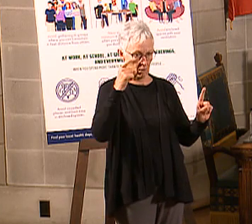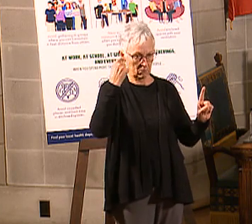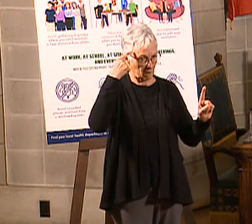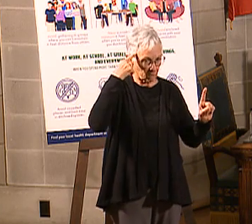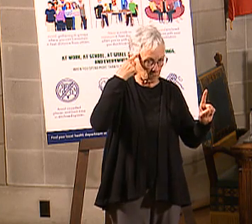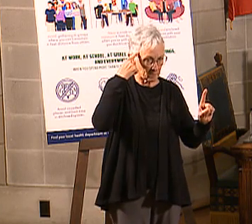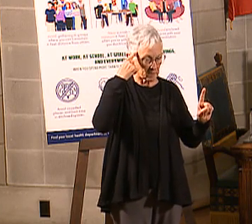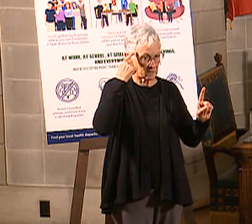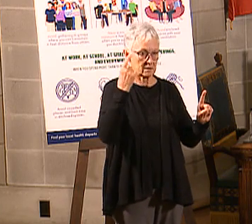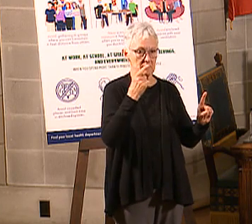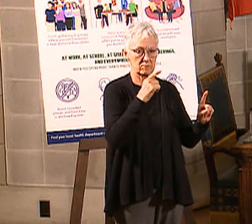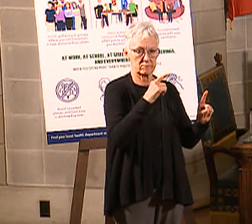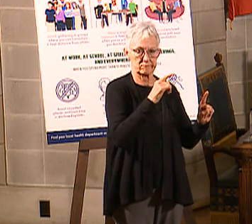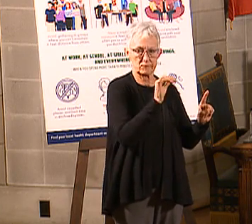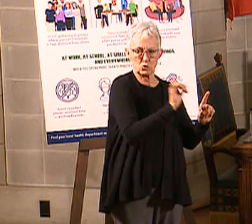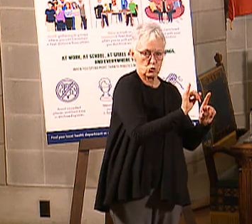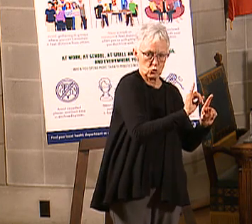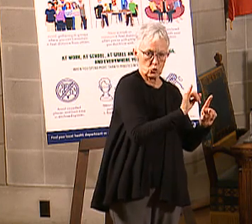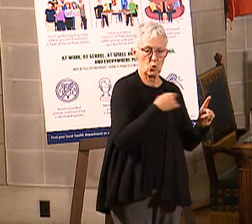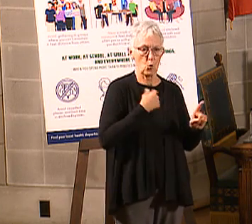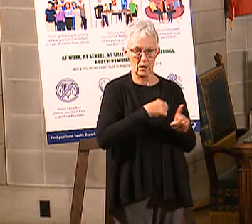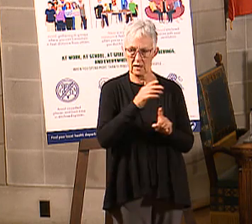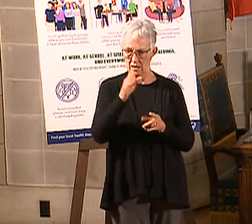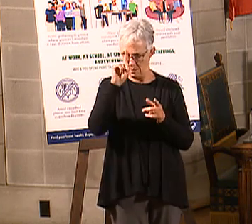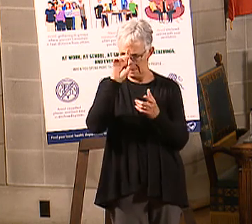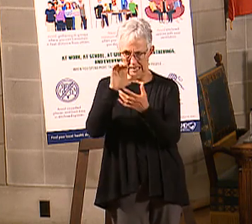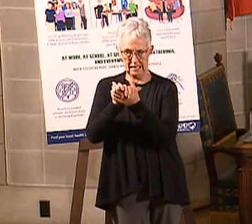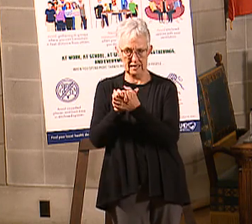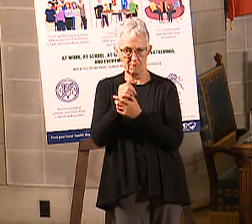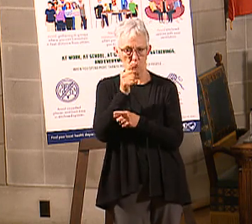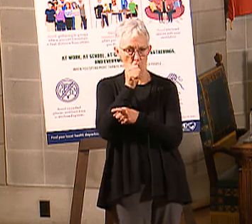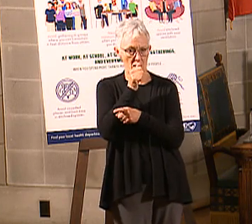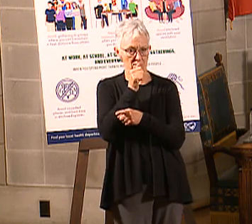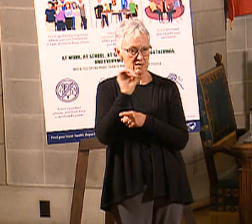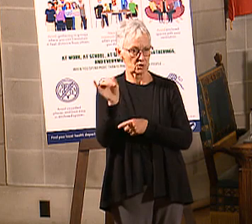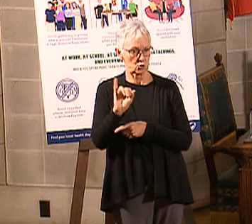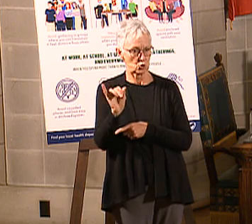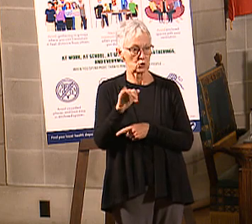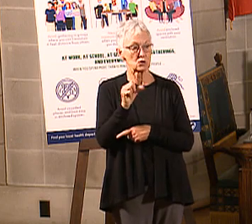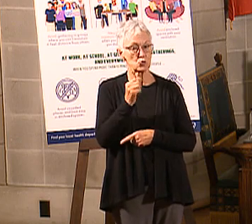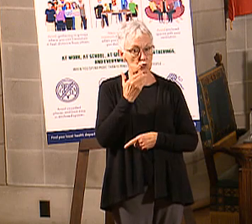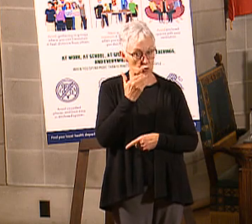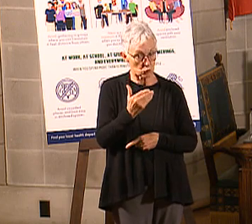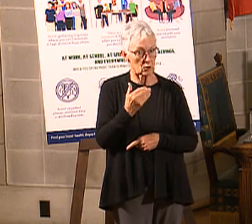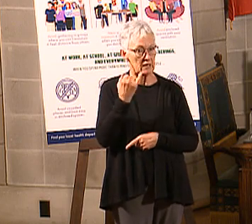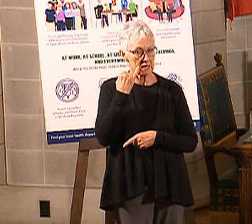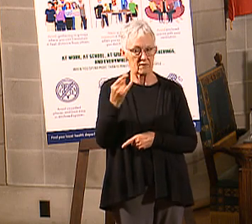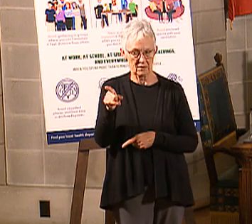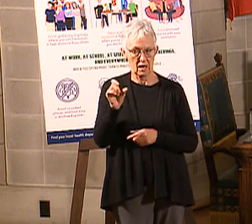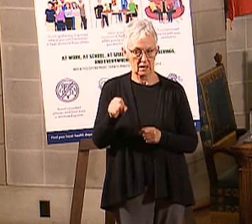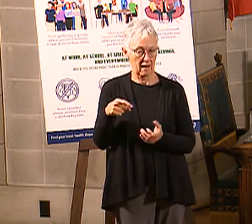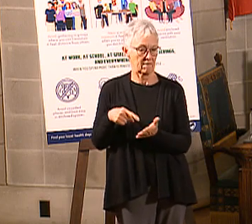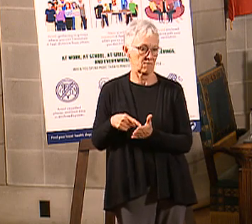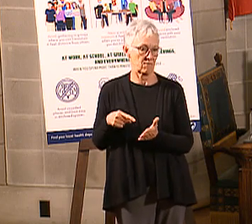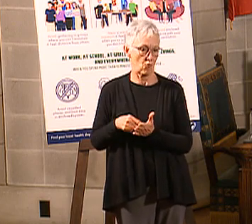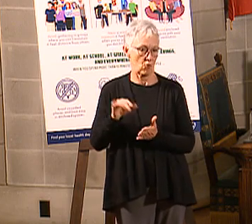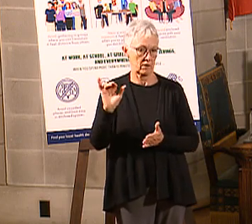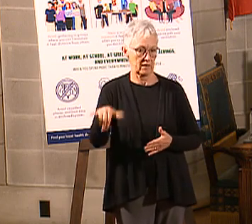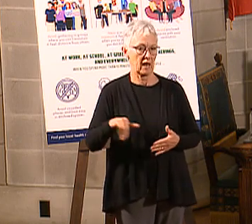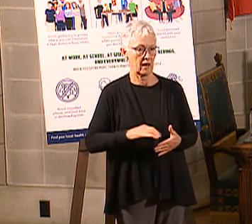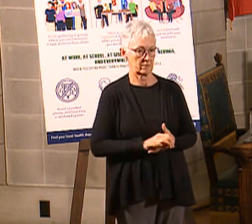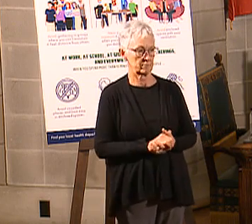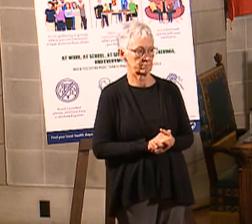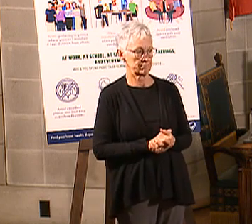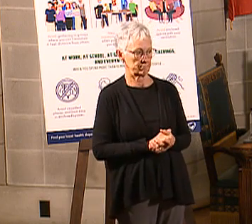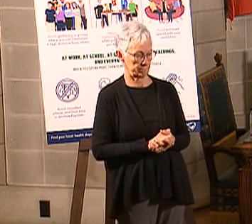believe in the private market, and we don't want people to leave it when it's affordable to stay there in part. There's also a piece about attending your